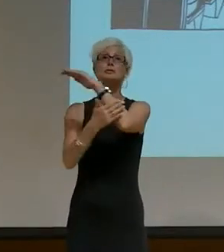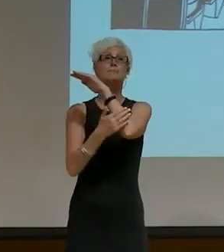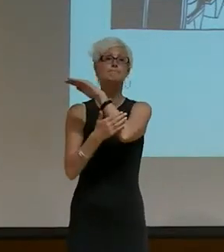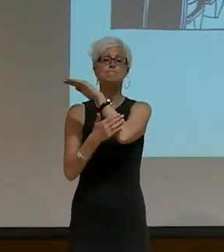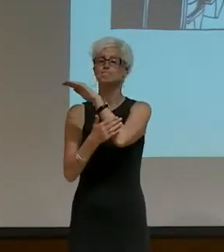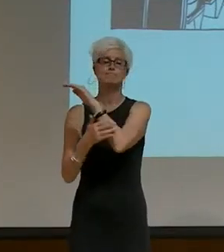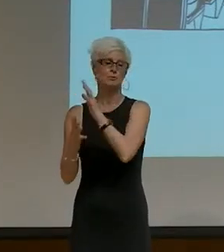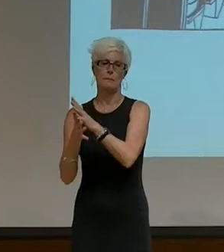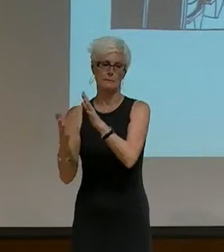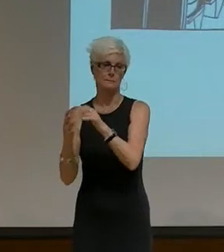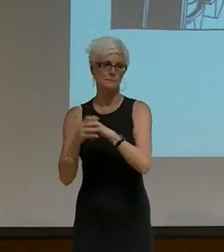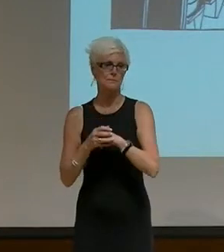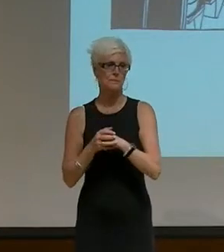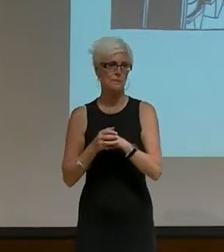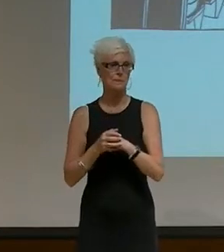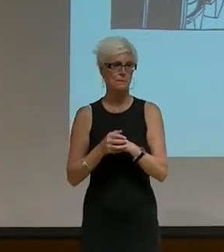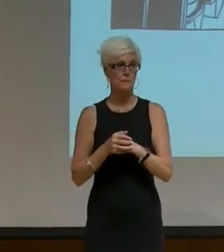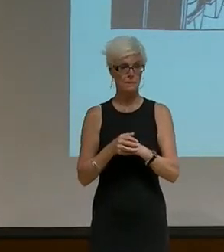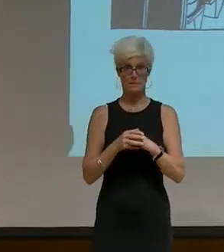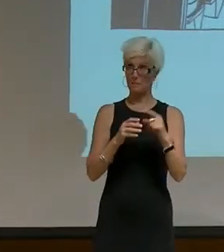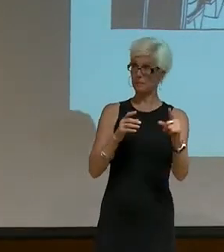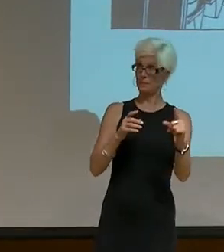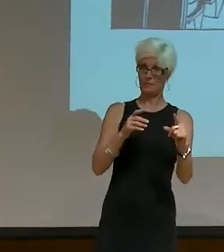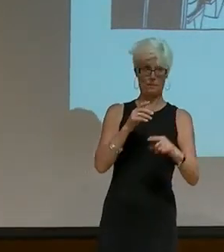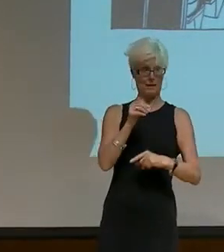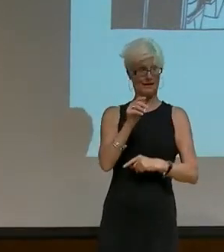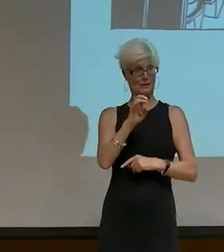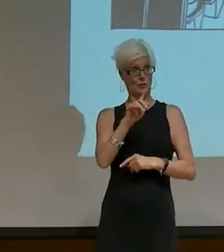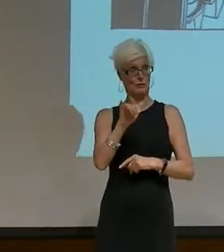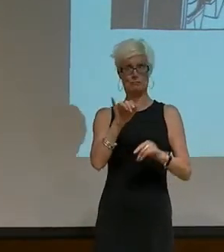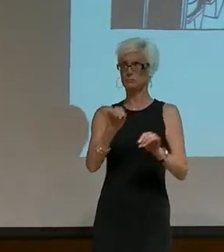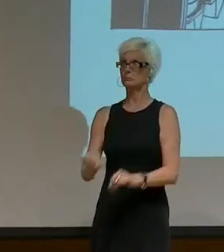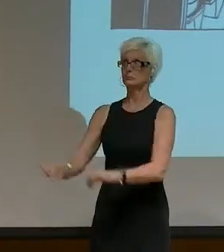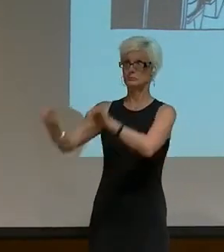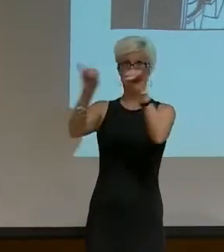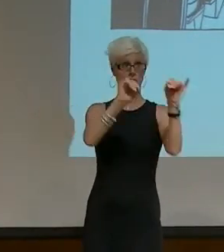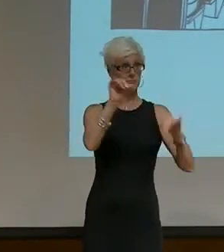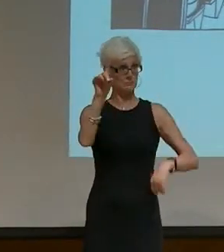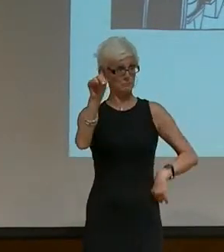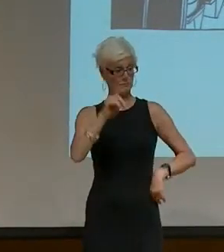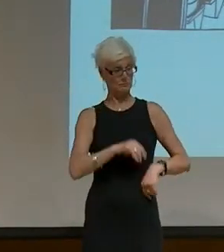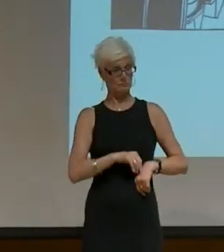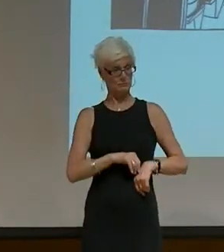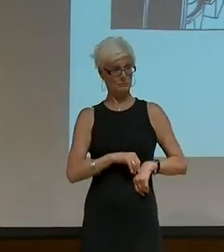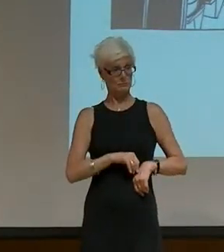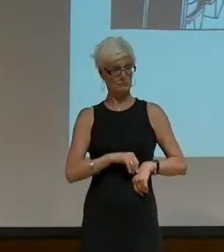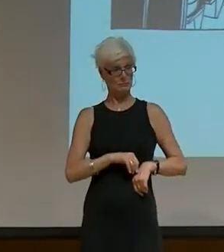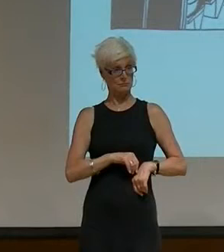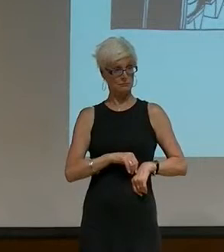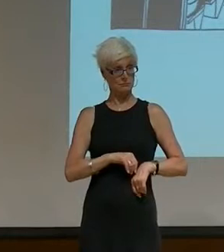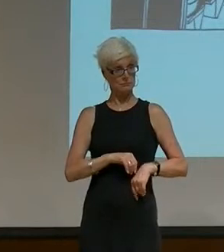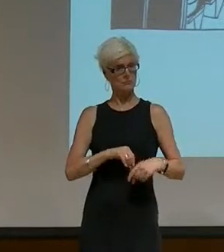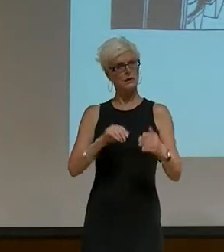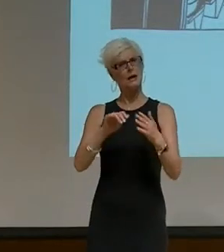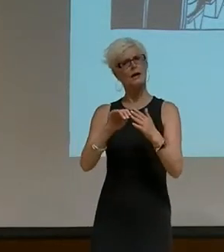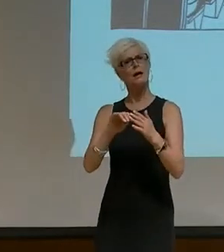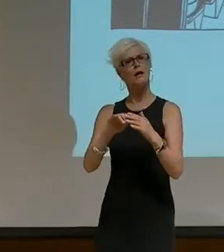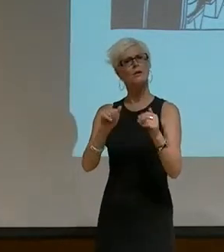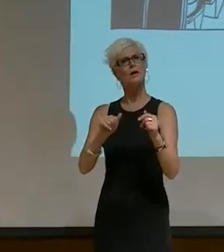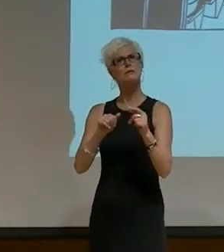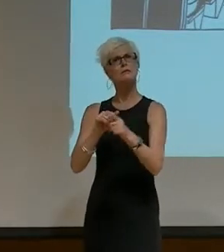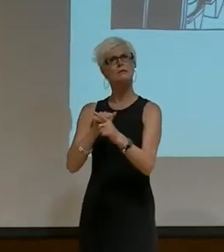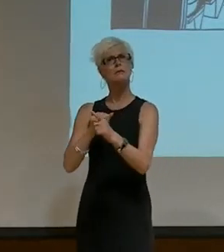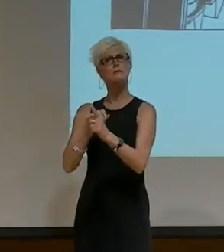Does asexuality appear the same way transnational? What are the various ways of inhabiting asexuality in different cultural